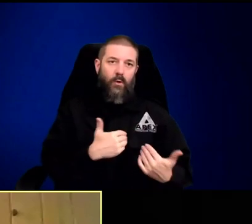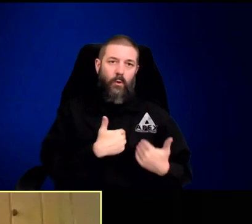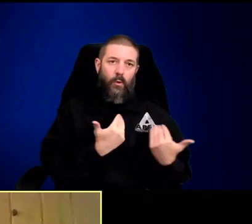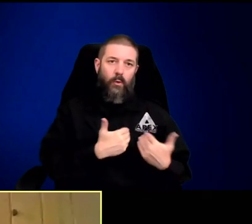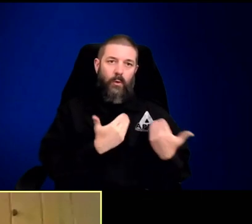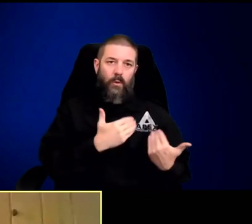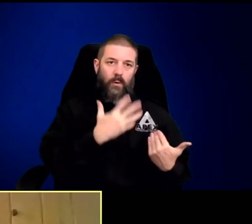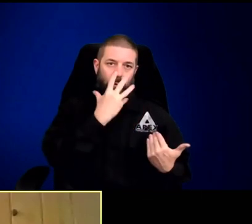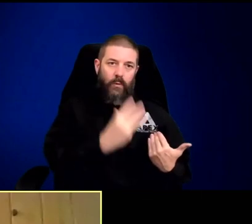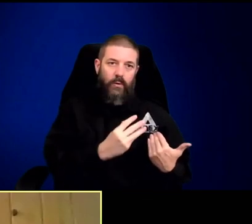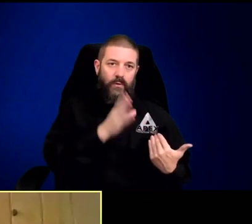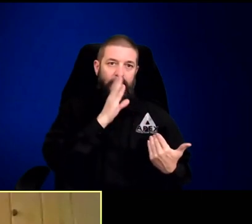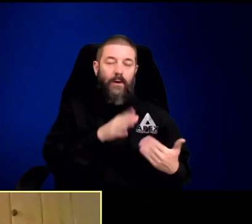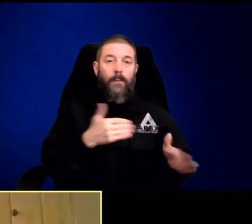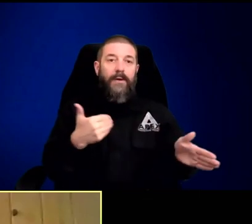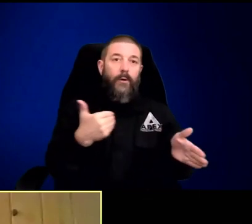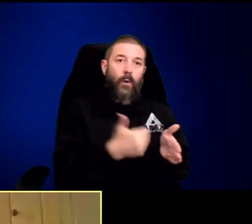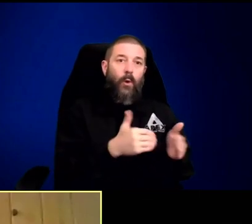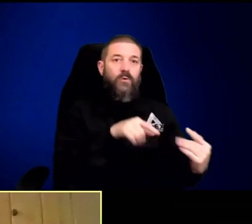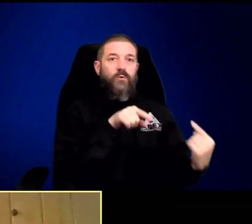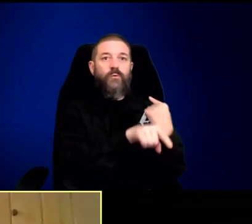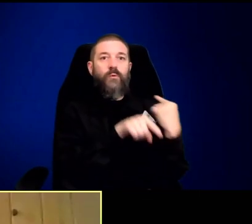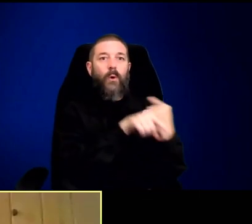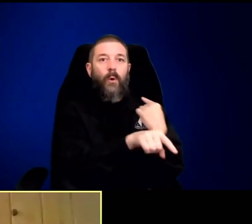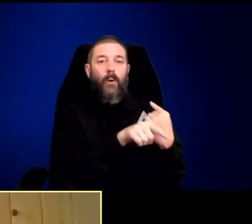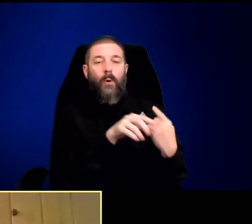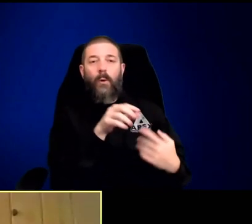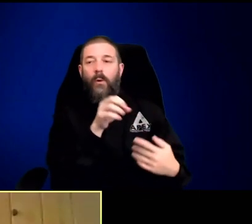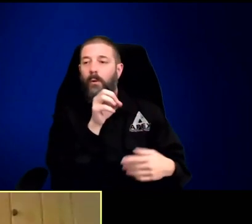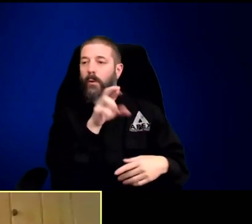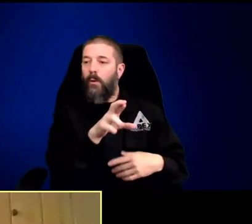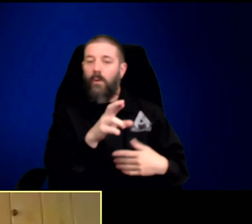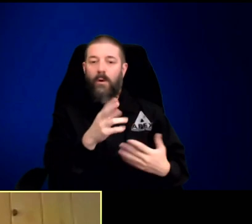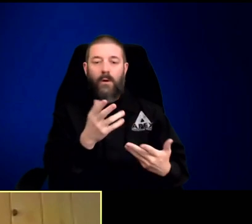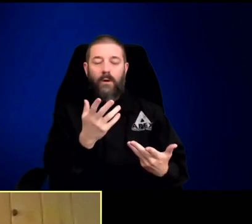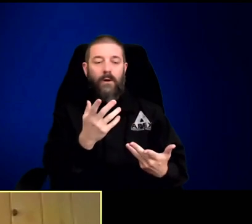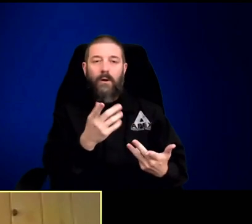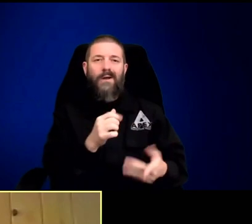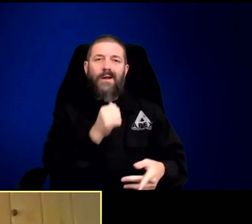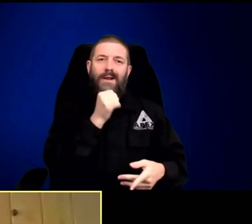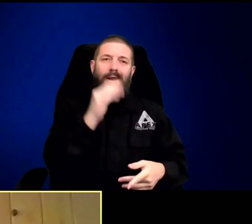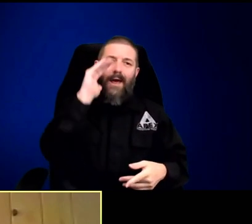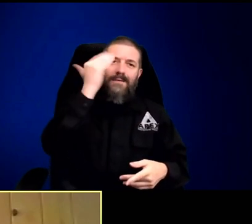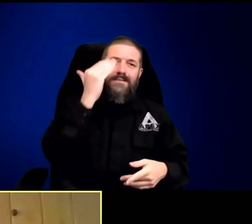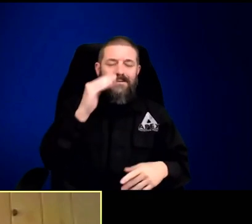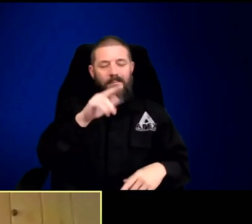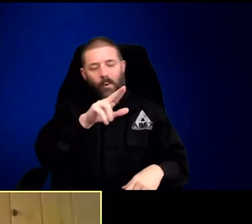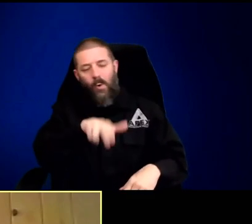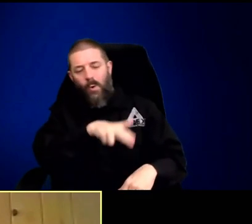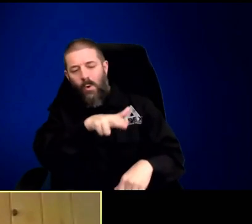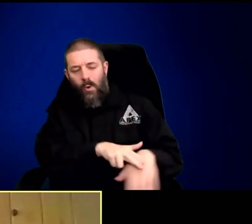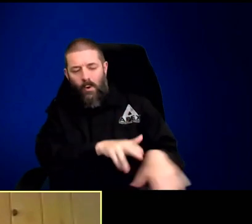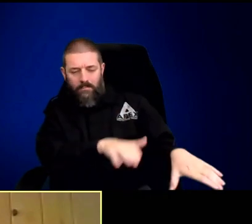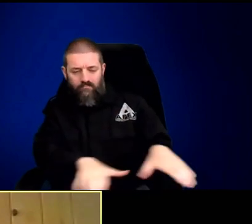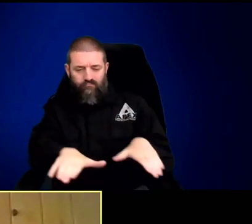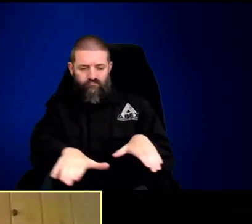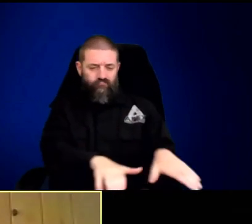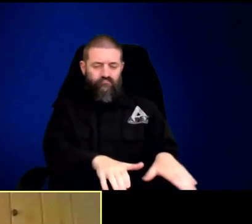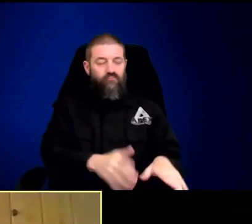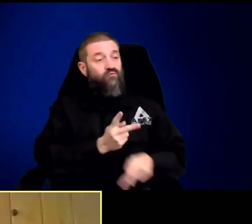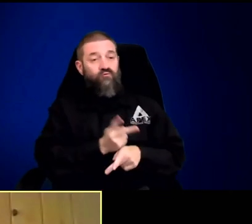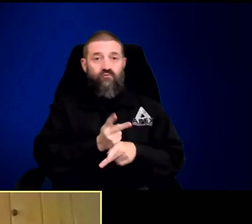Doug Smith, with his Wolf Project staff here, if there is any wolf, and generally it tends to be a younger one, that